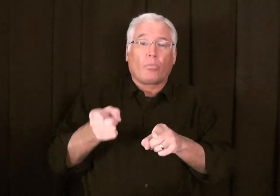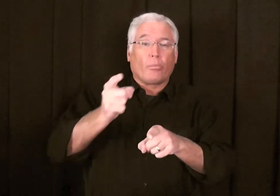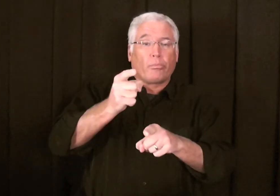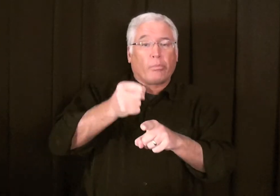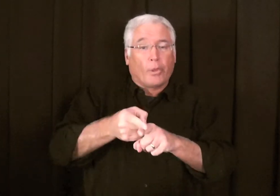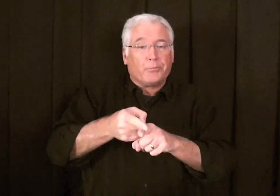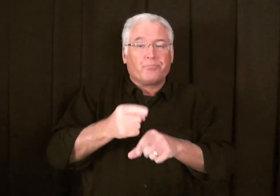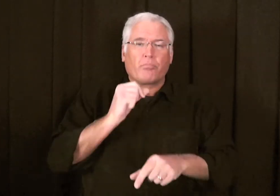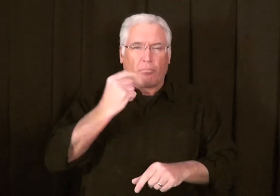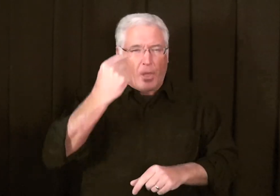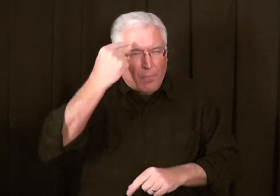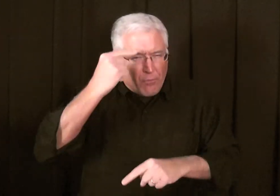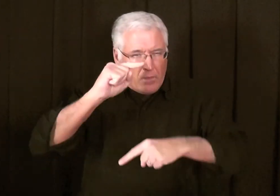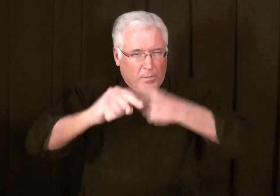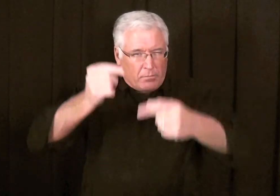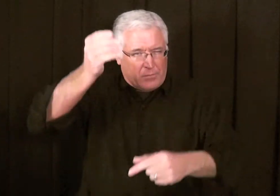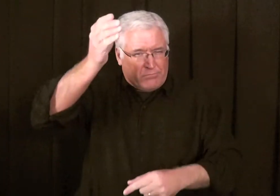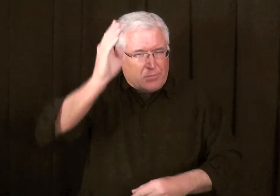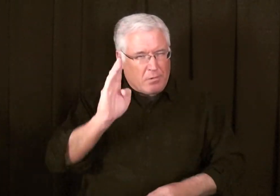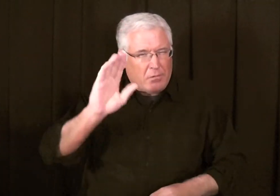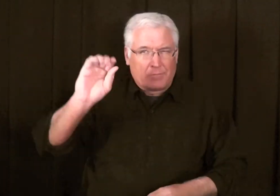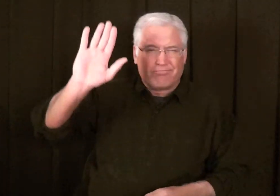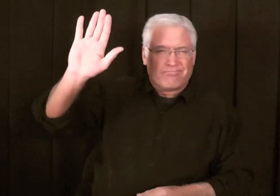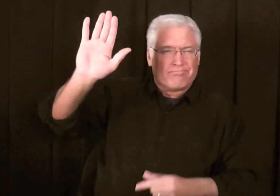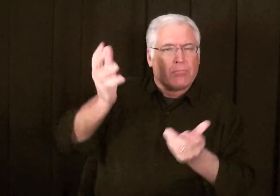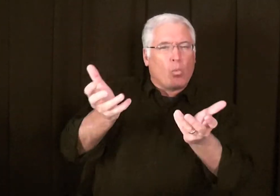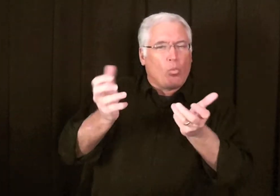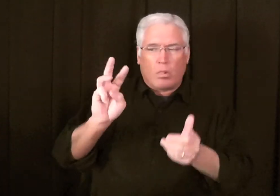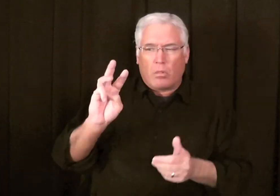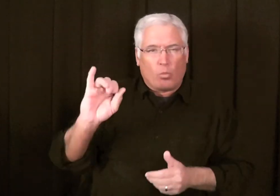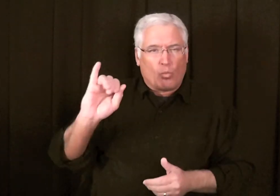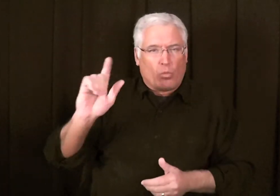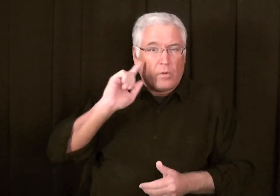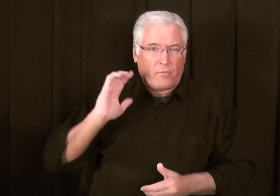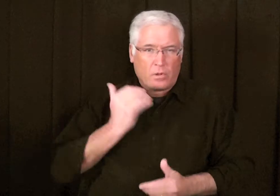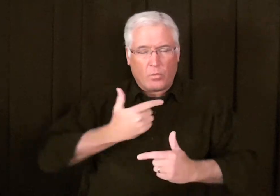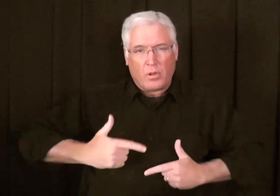laurels. And not think about God and his will for our lives.